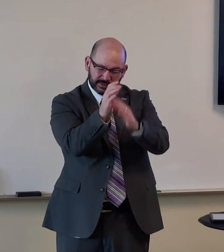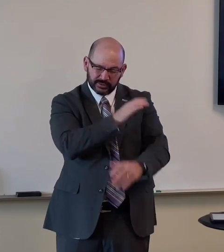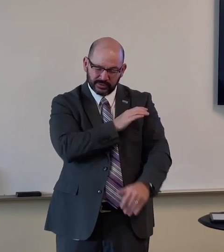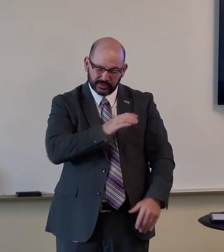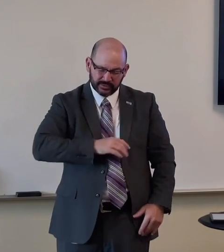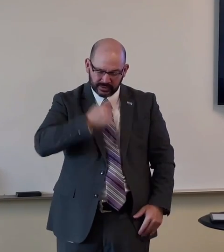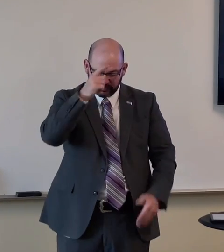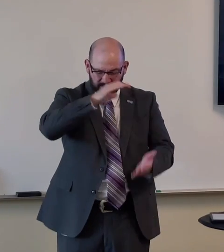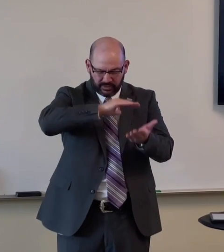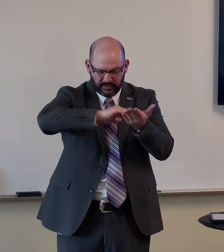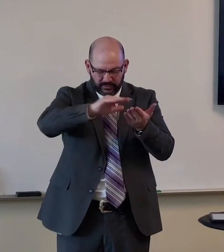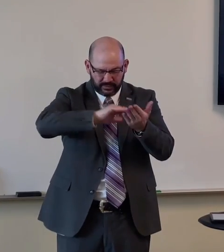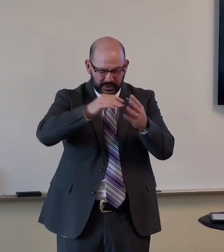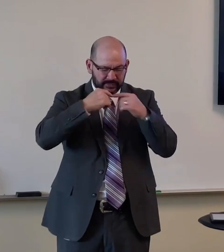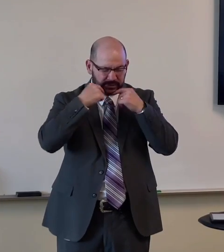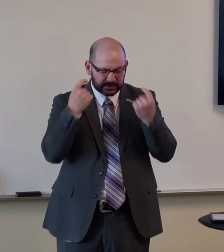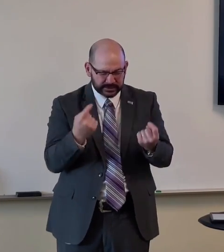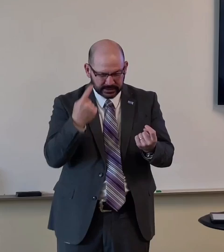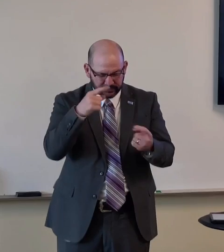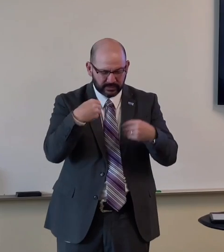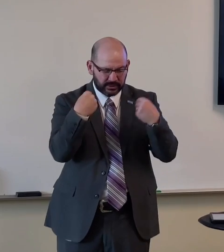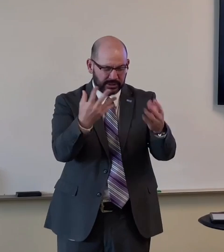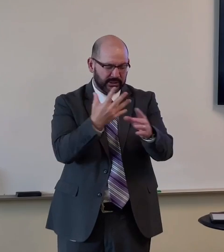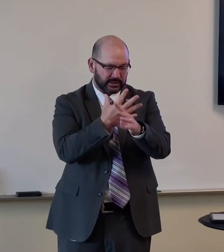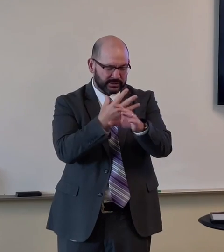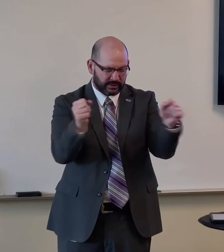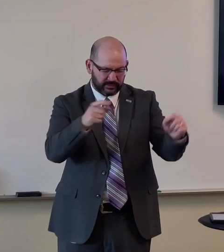trust in Jesus Christ to forgive your sins